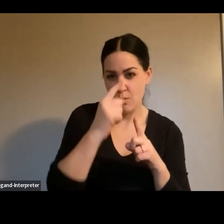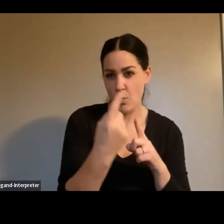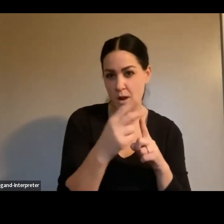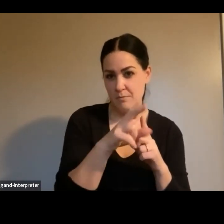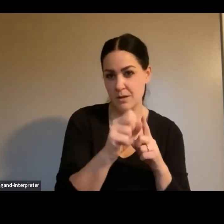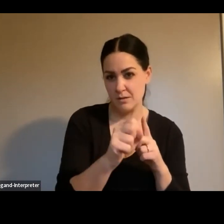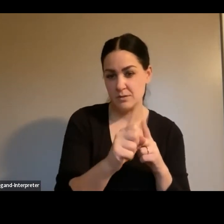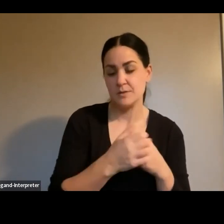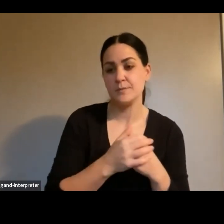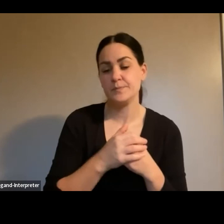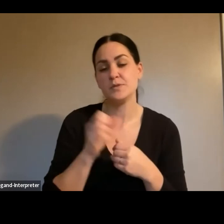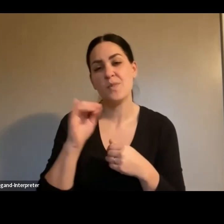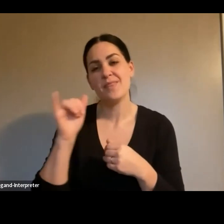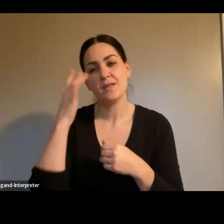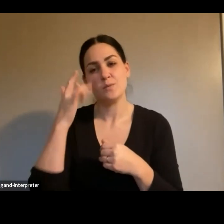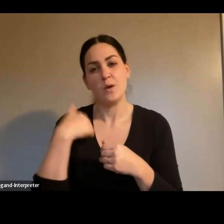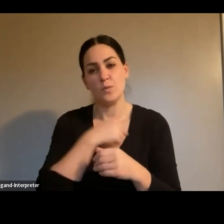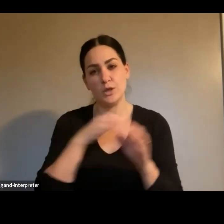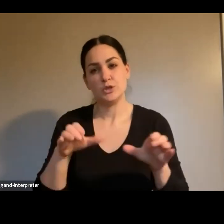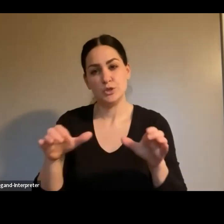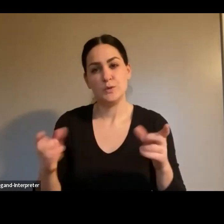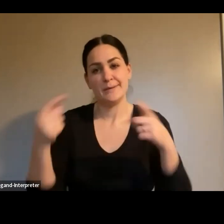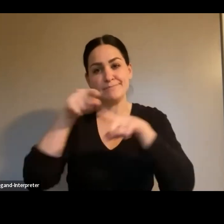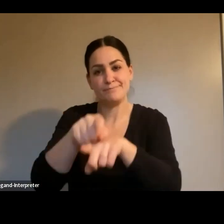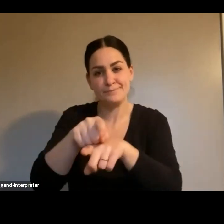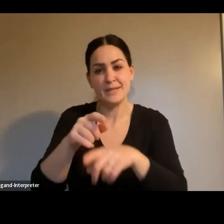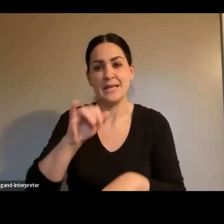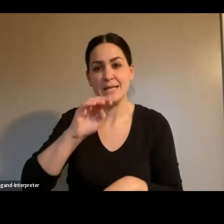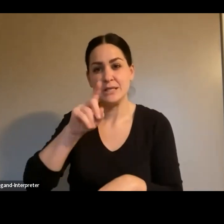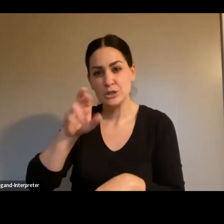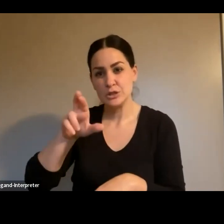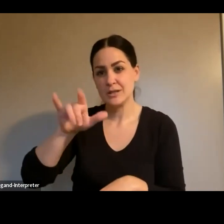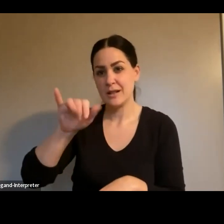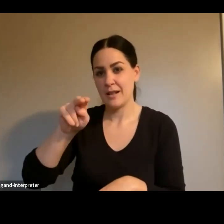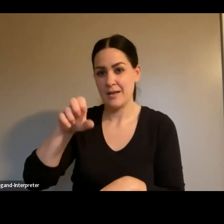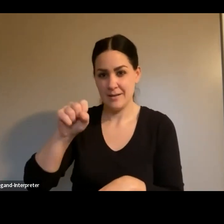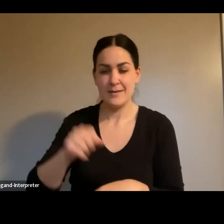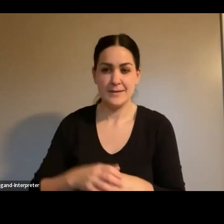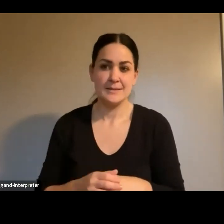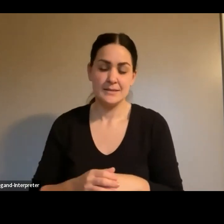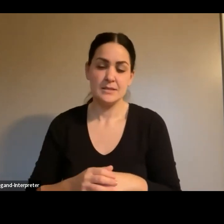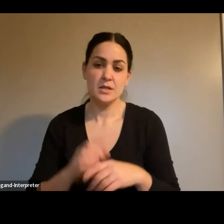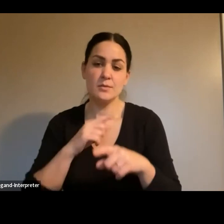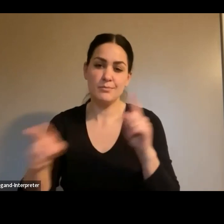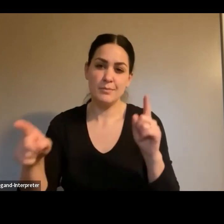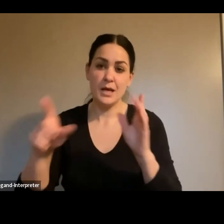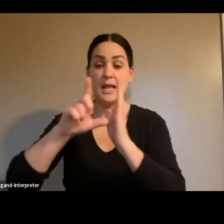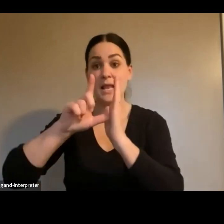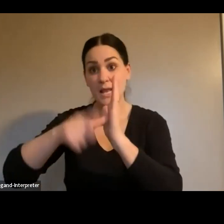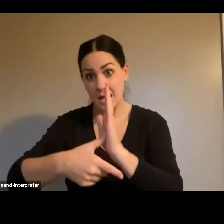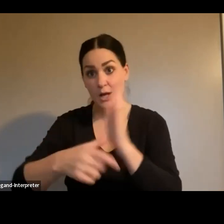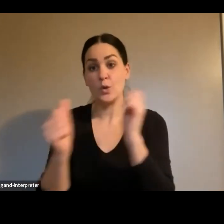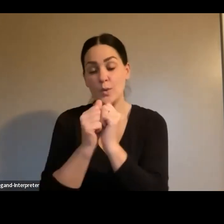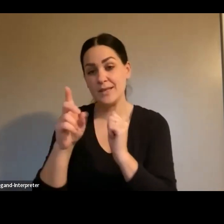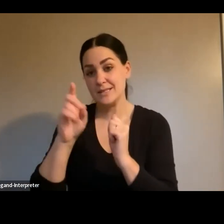So that's why we do interlines. But when we get to the new network indeed that we imagine, we hope